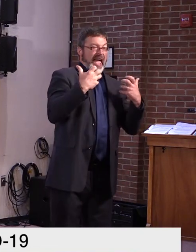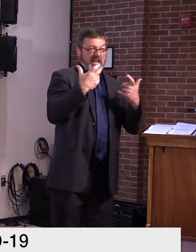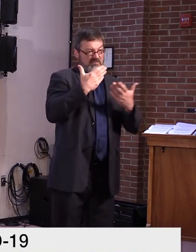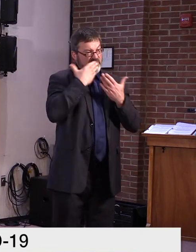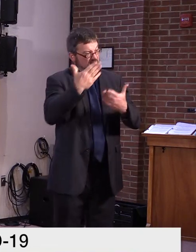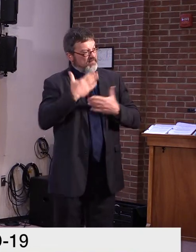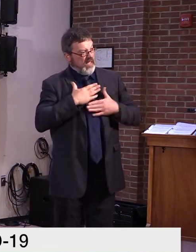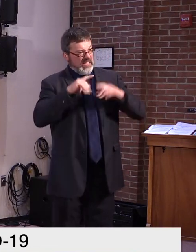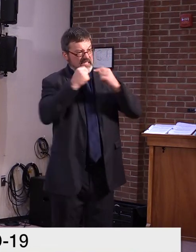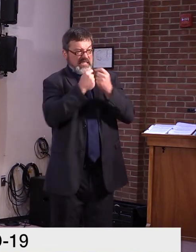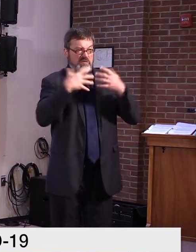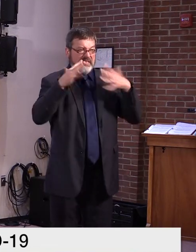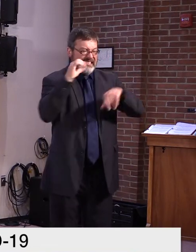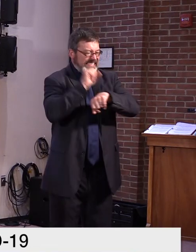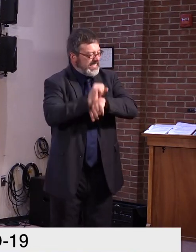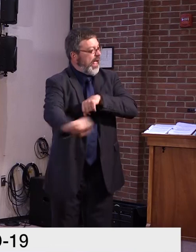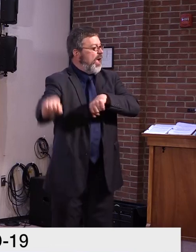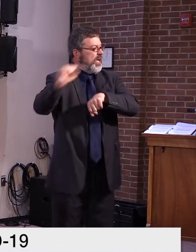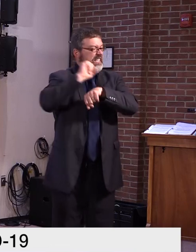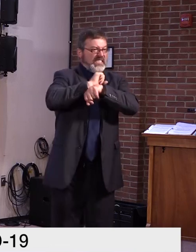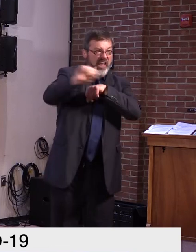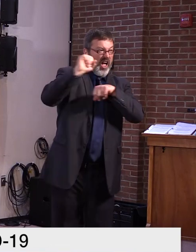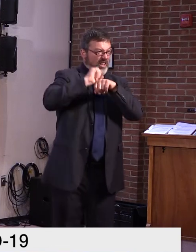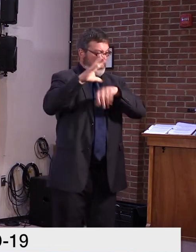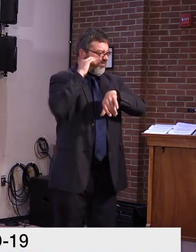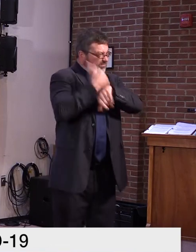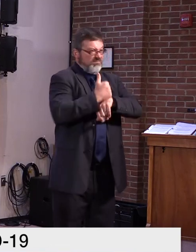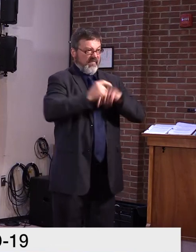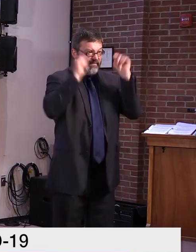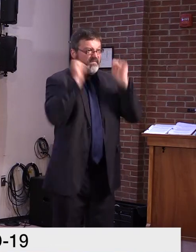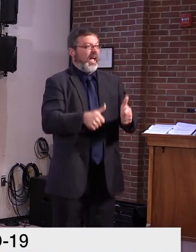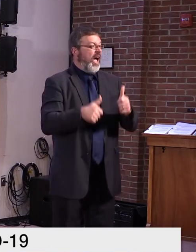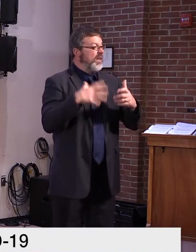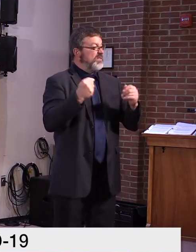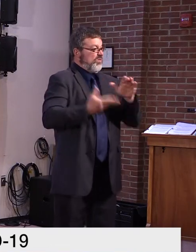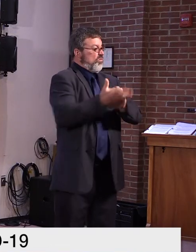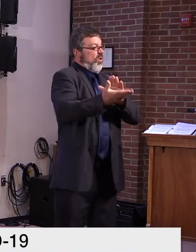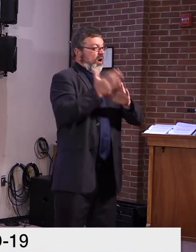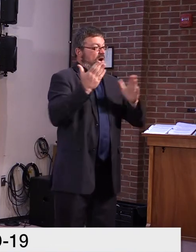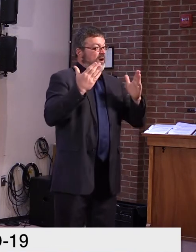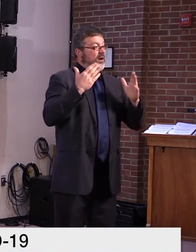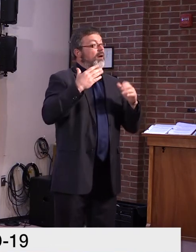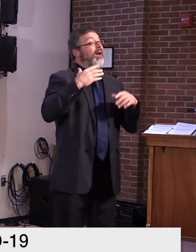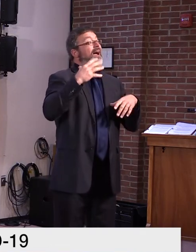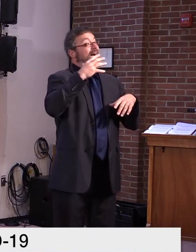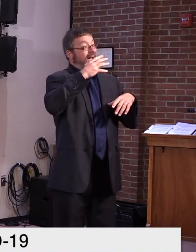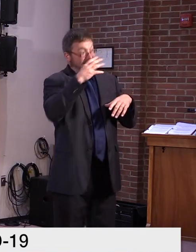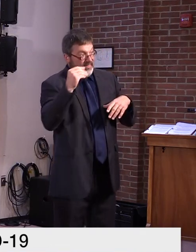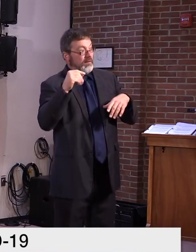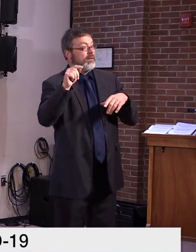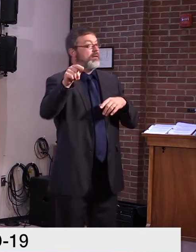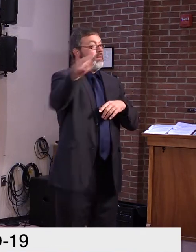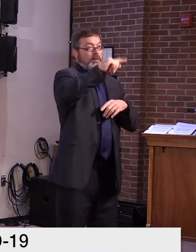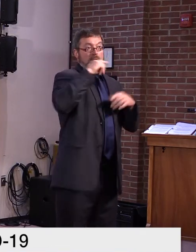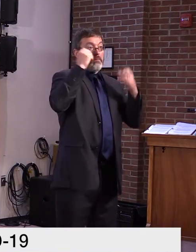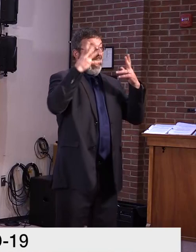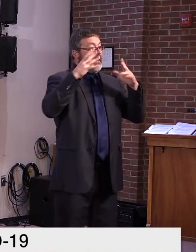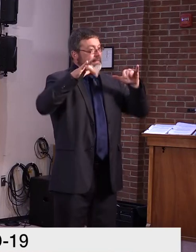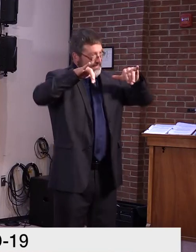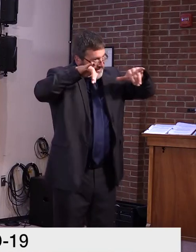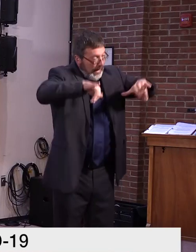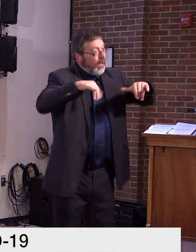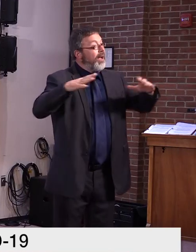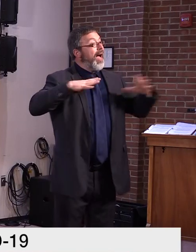Vermont After School and DCF for all the efforts, including working through the Labor Day weekend to get up, to get this, uh, temporary program up and running.